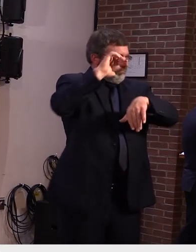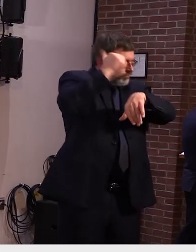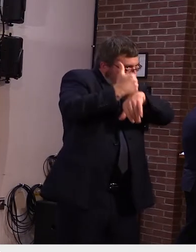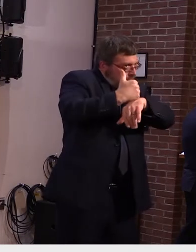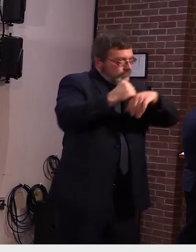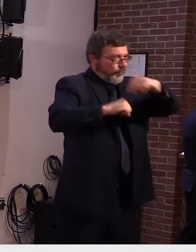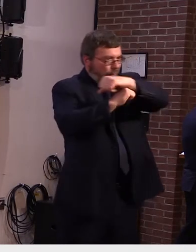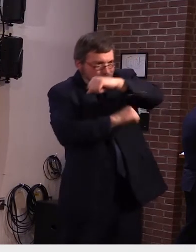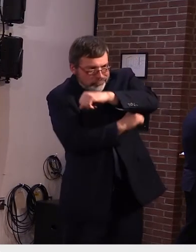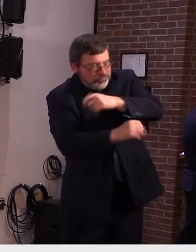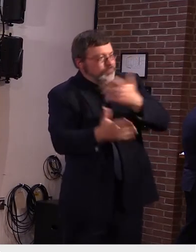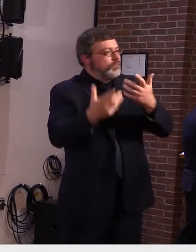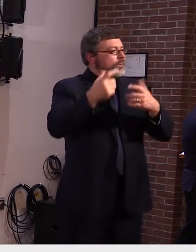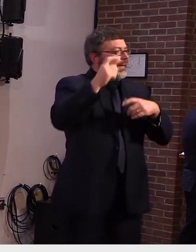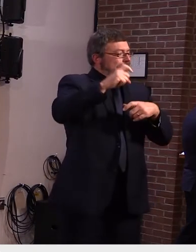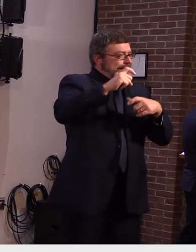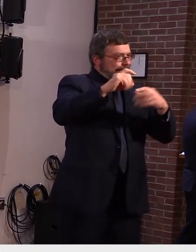that